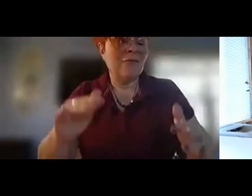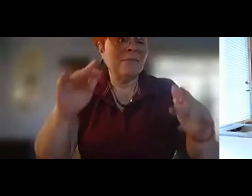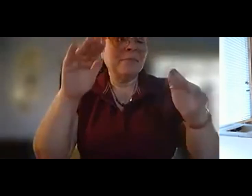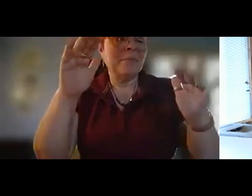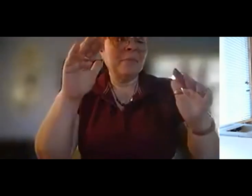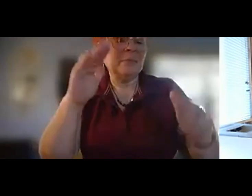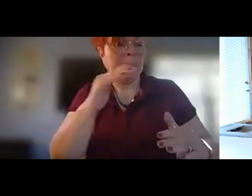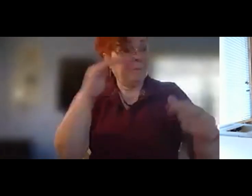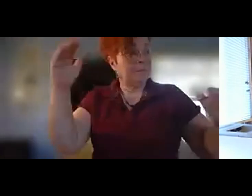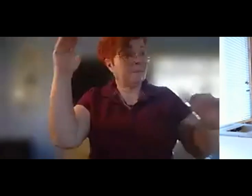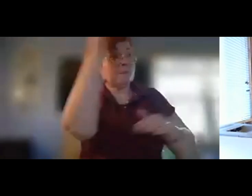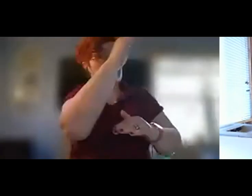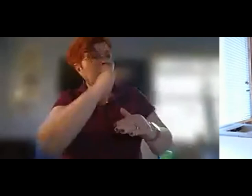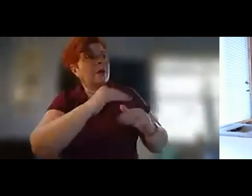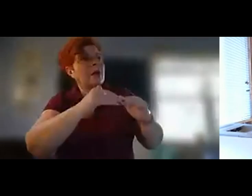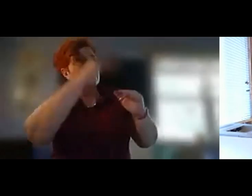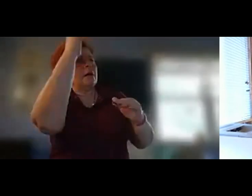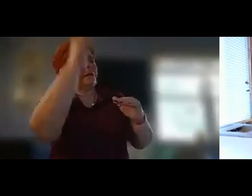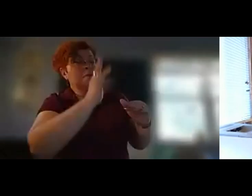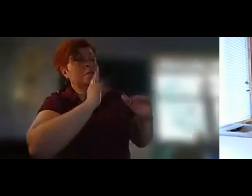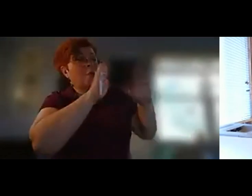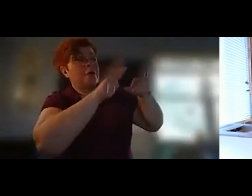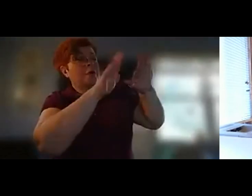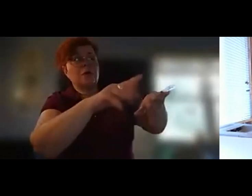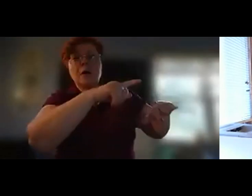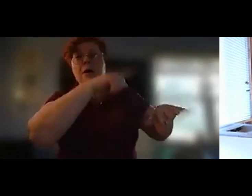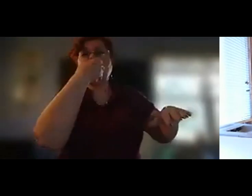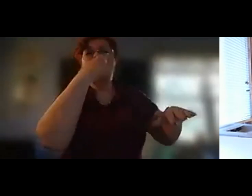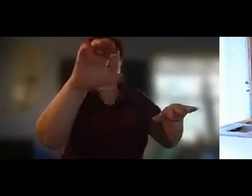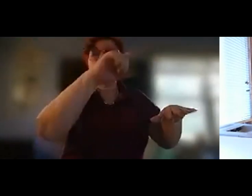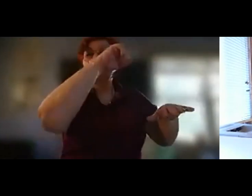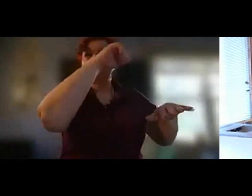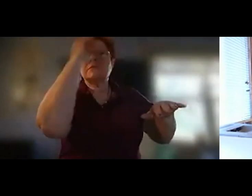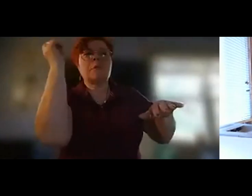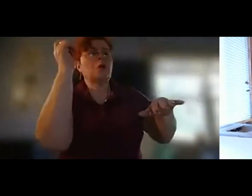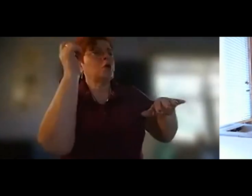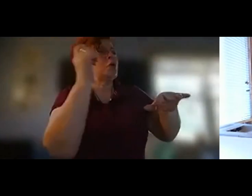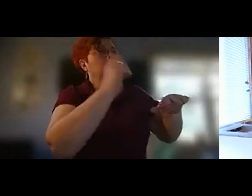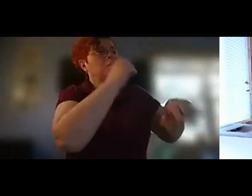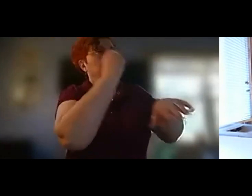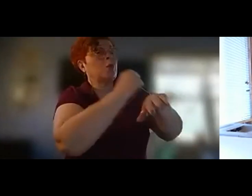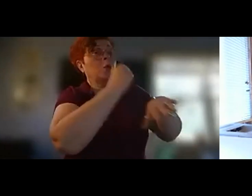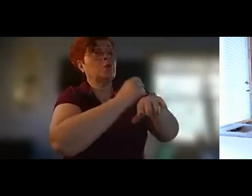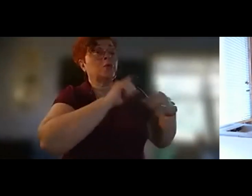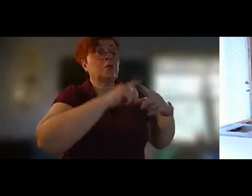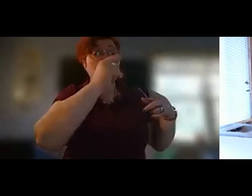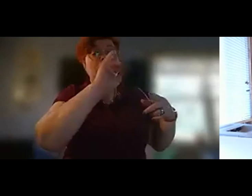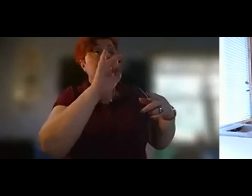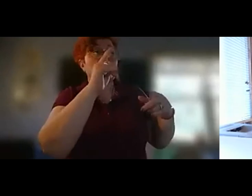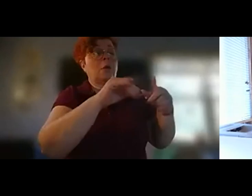above high water hot summer stones for pescadaqua to dry fish striated stones under the